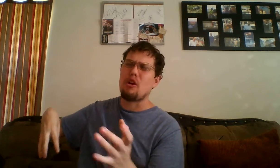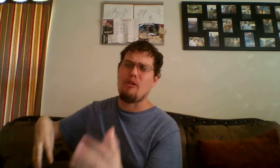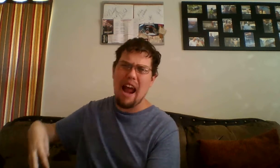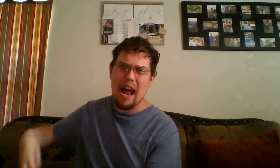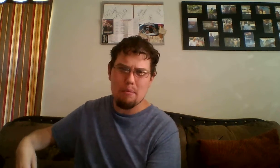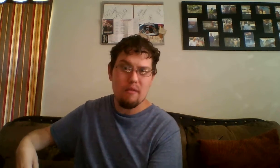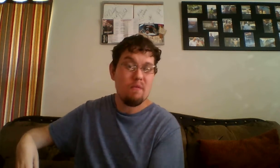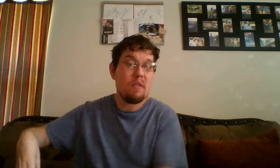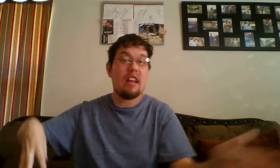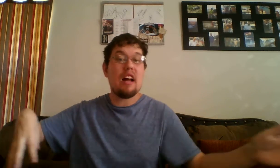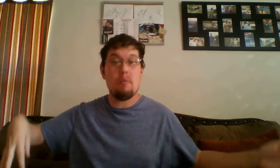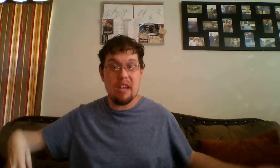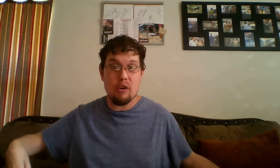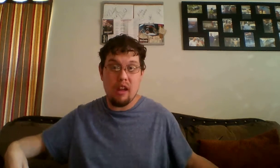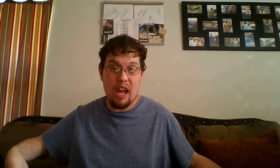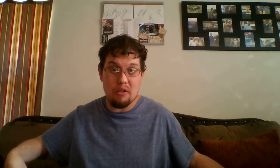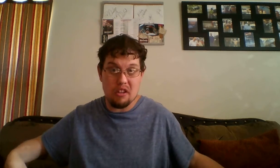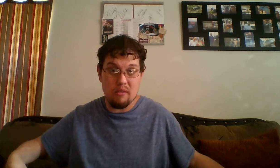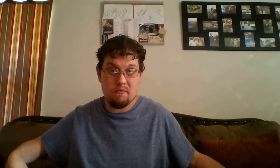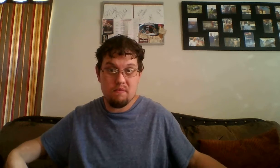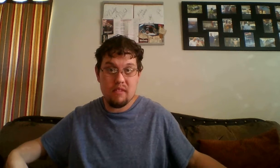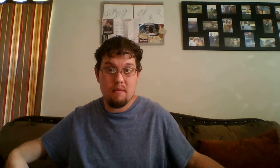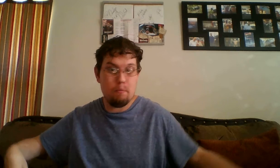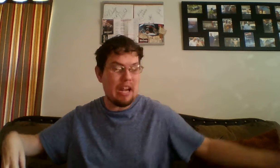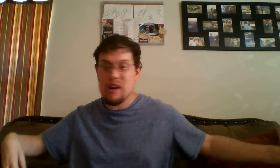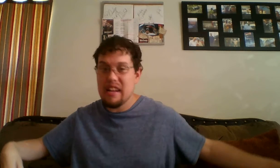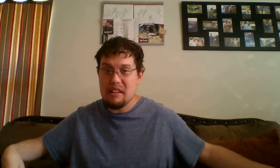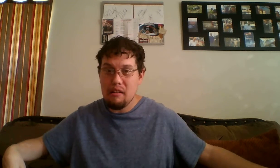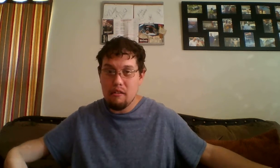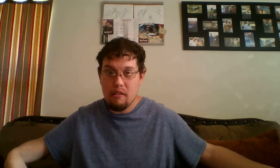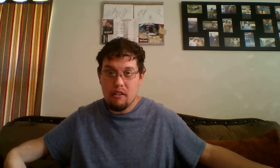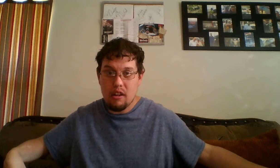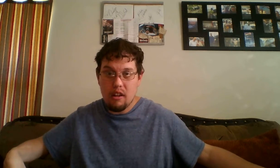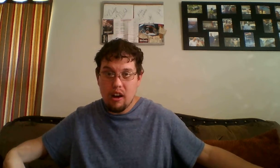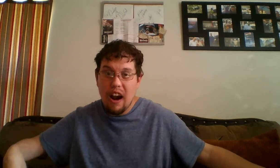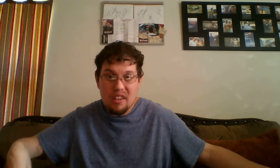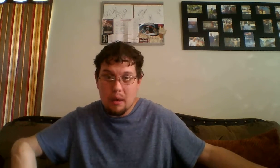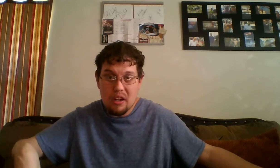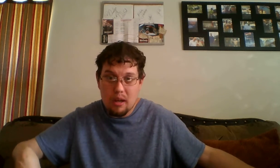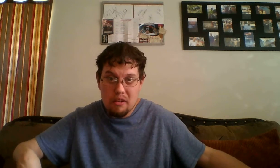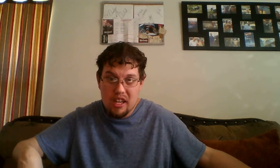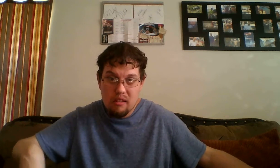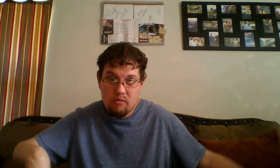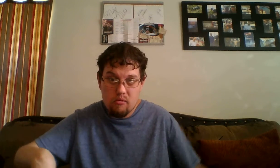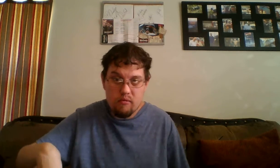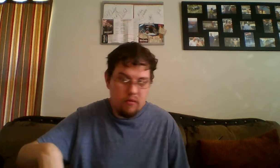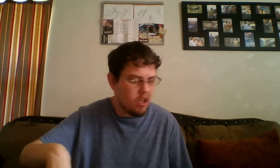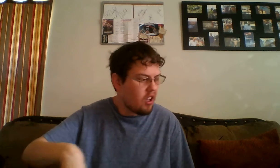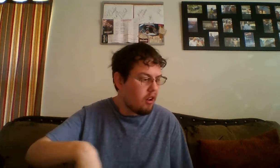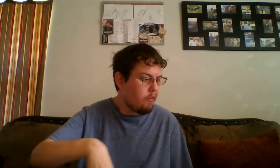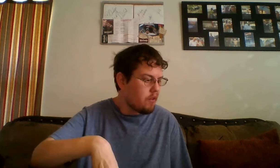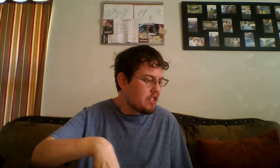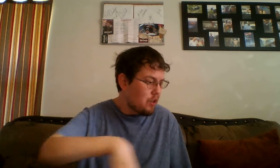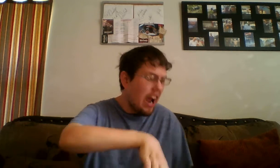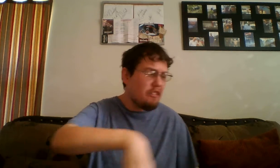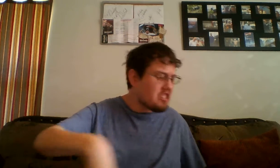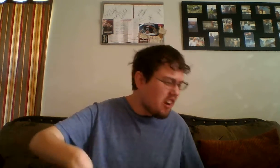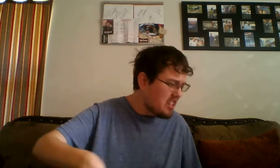crap. And, I'll be okay with it. Period. Alright, WWE. Survivor Series